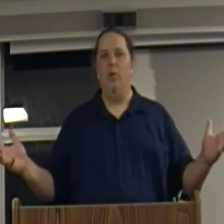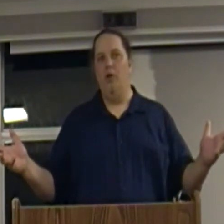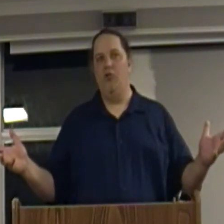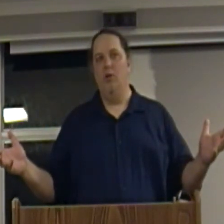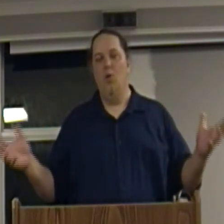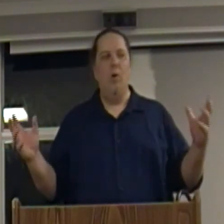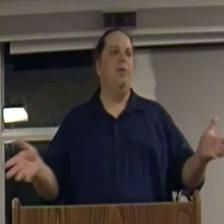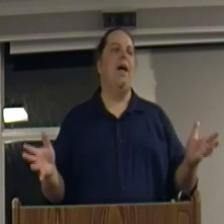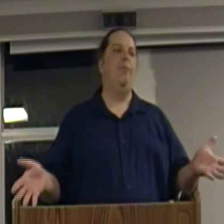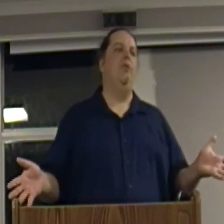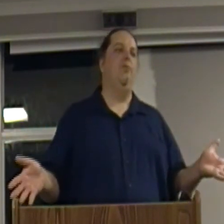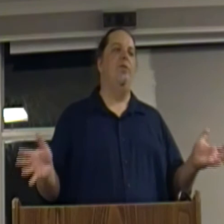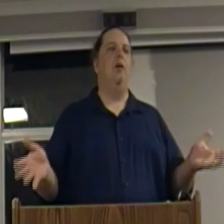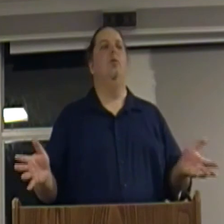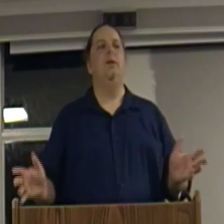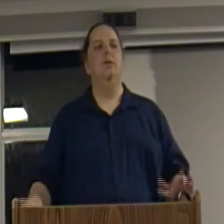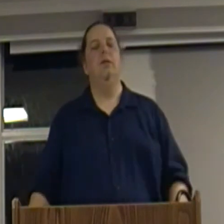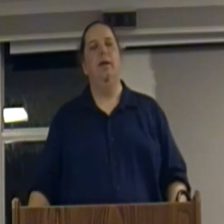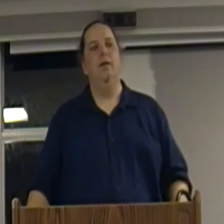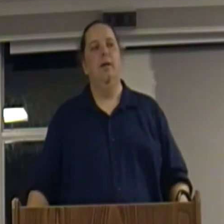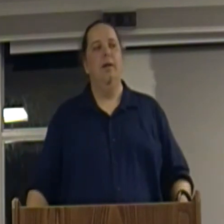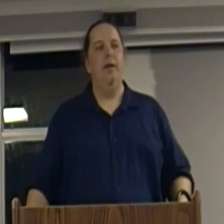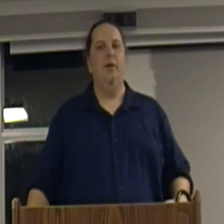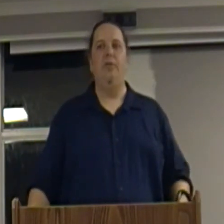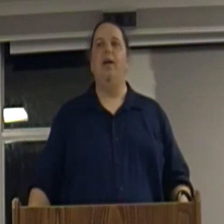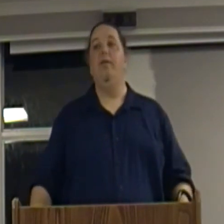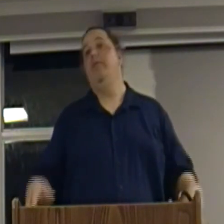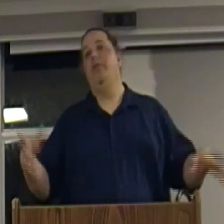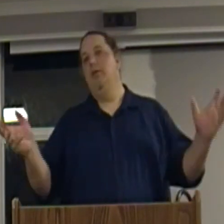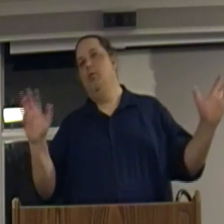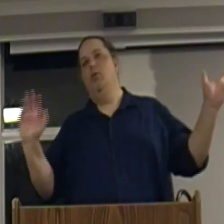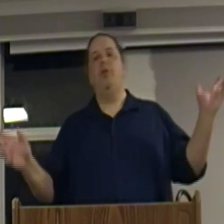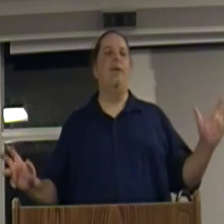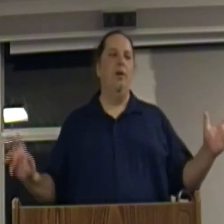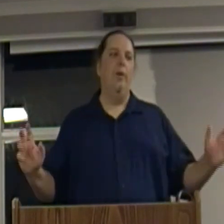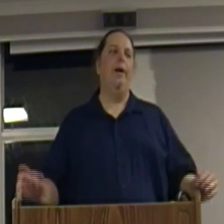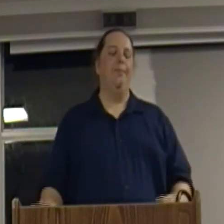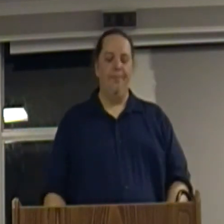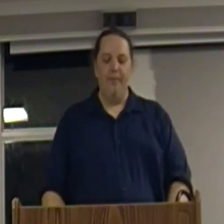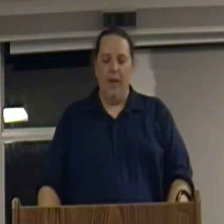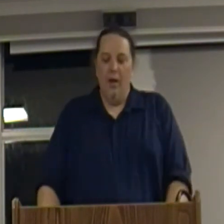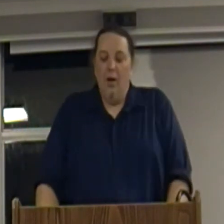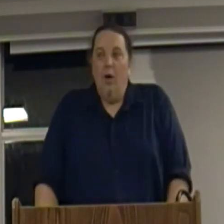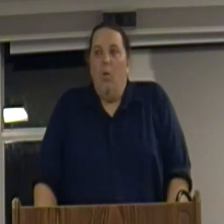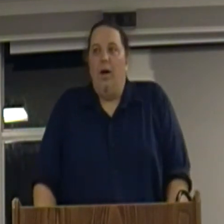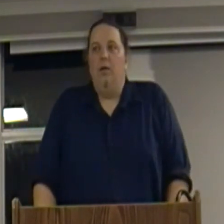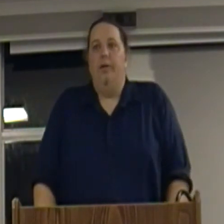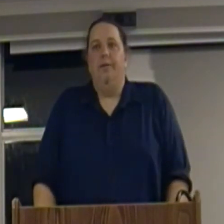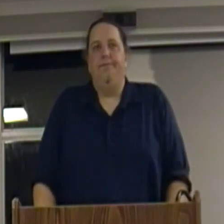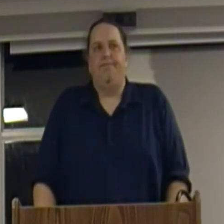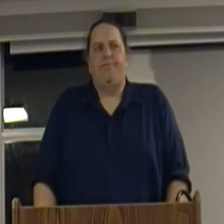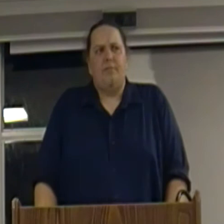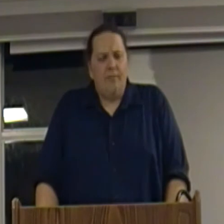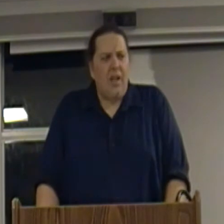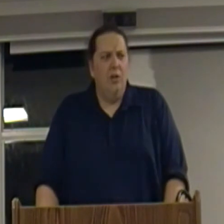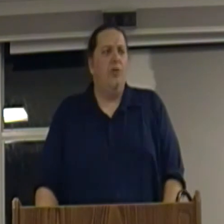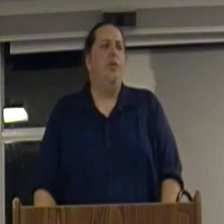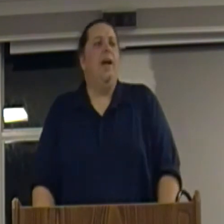the equation? What would capitalism without greed look like? You know, say, if the liberals had their way. Well, you'd still